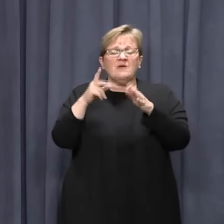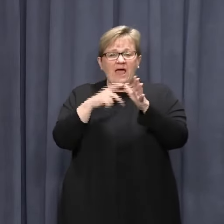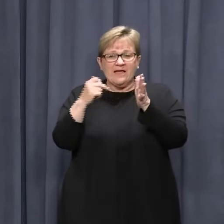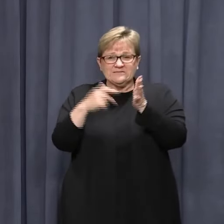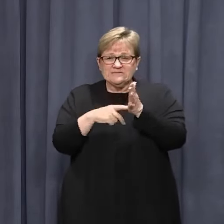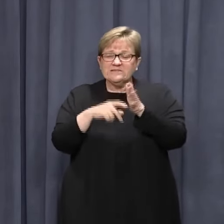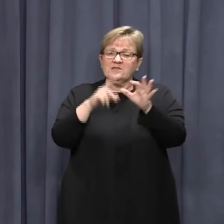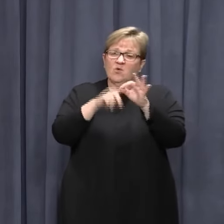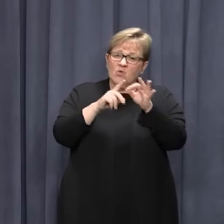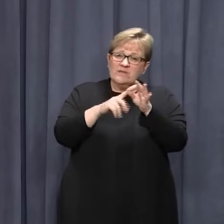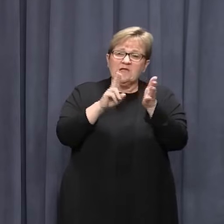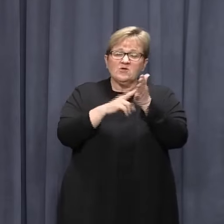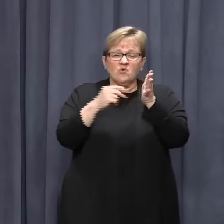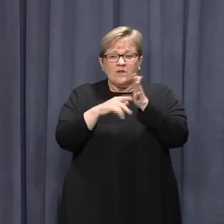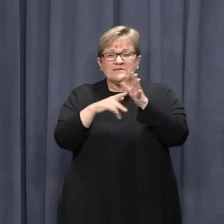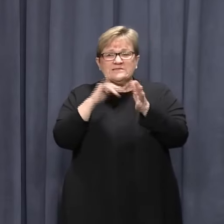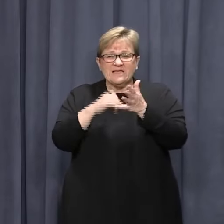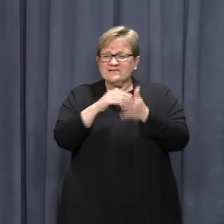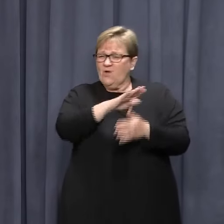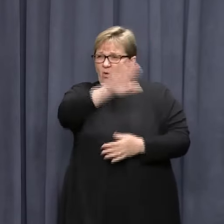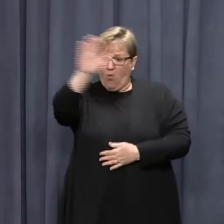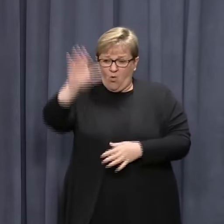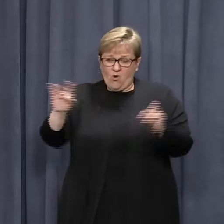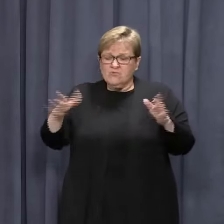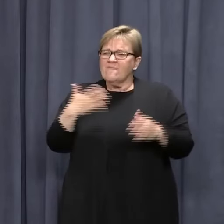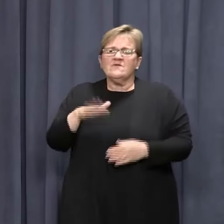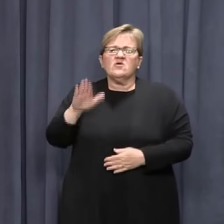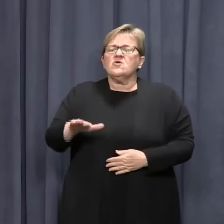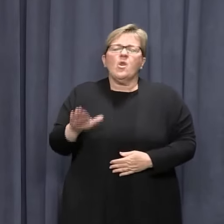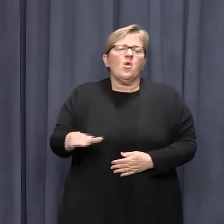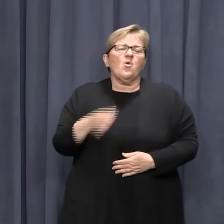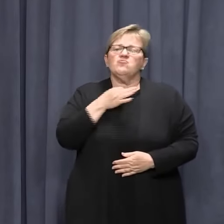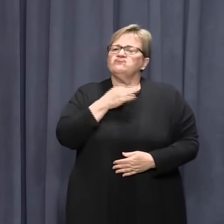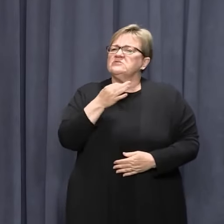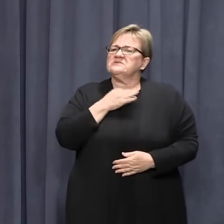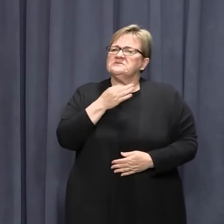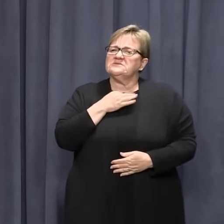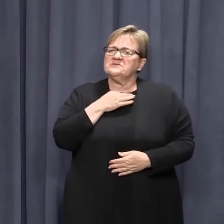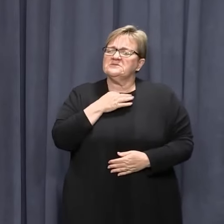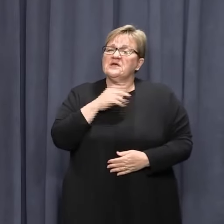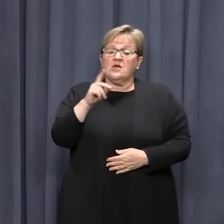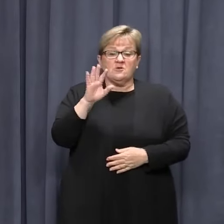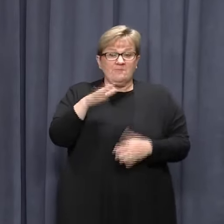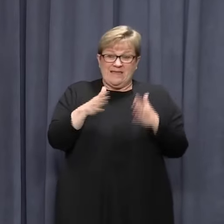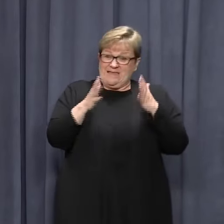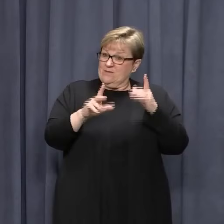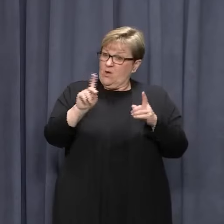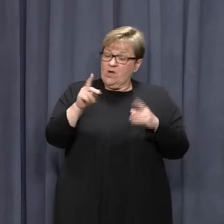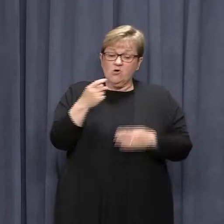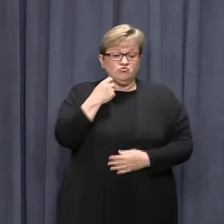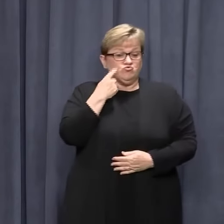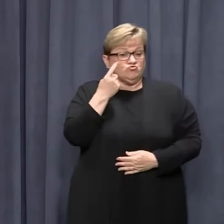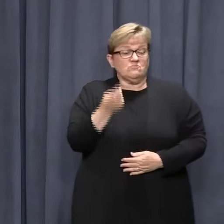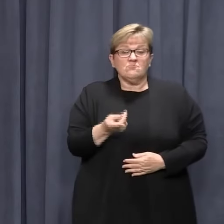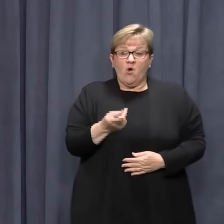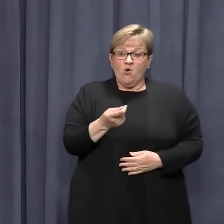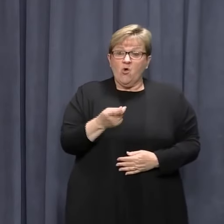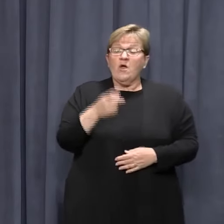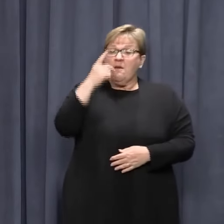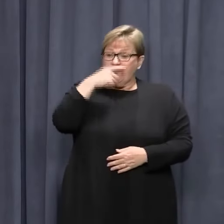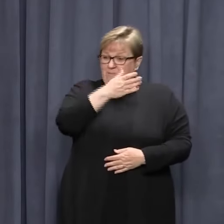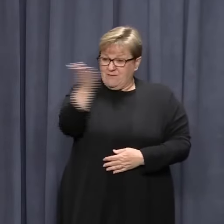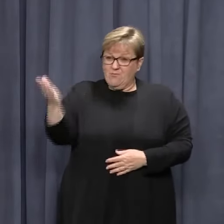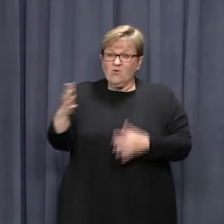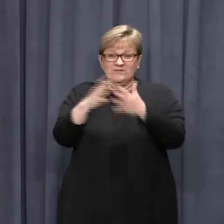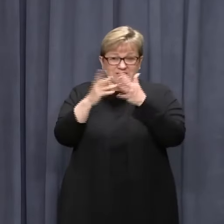Northern Territory and Tasmania as very low-risk jurisdictions. As of tomorrow, travel is permitted to WA